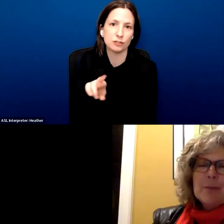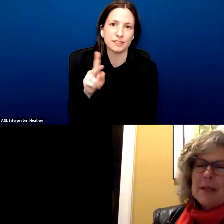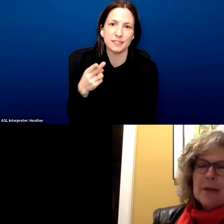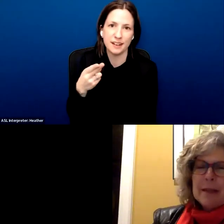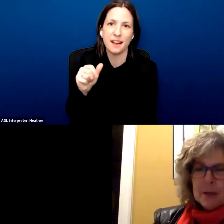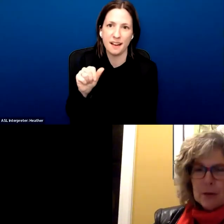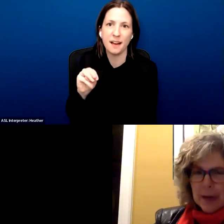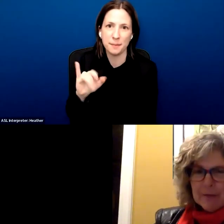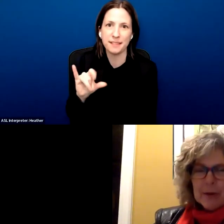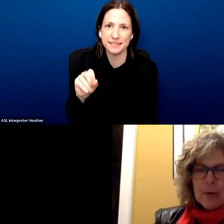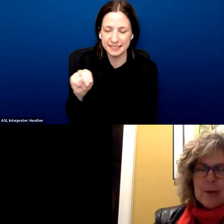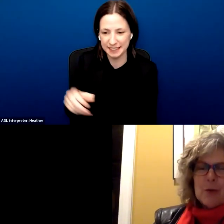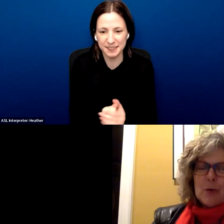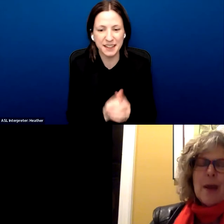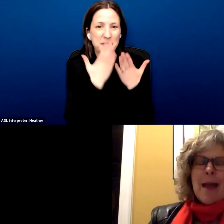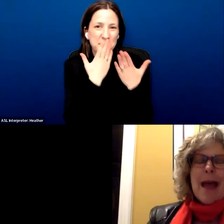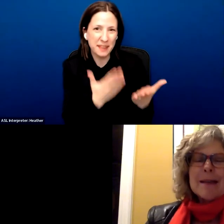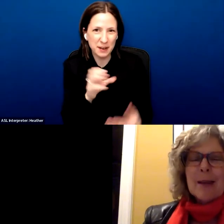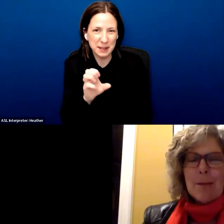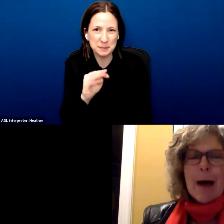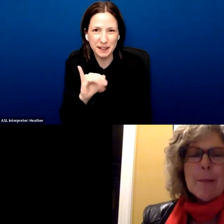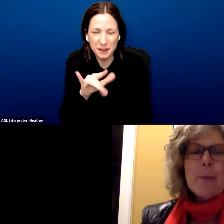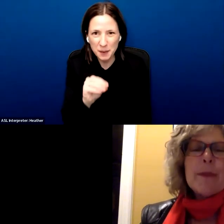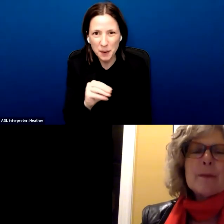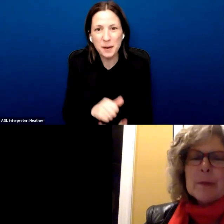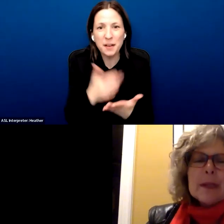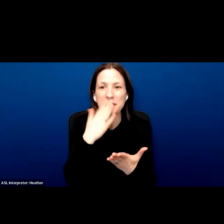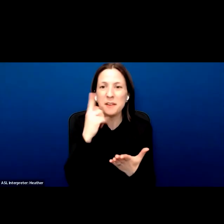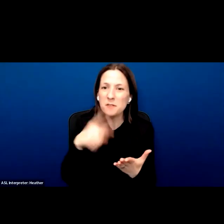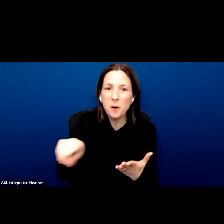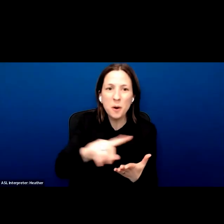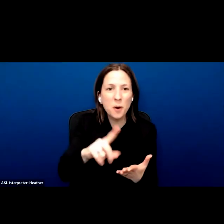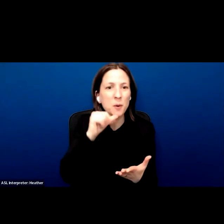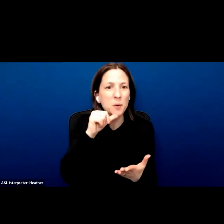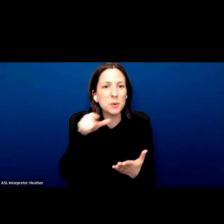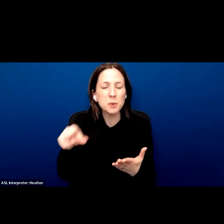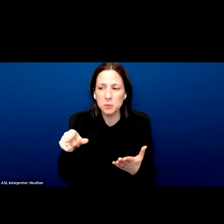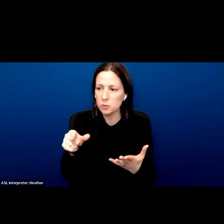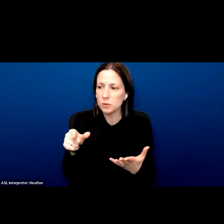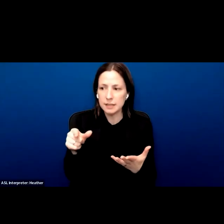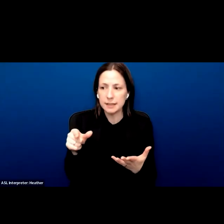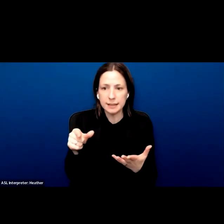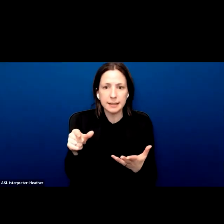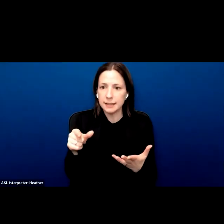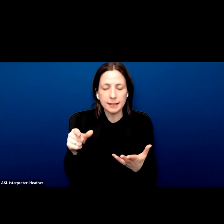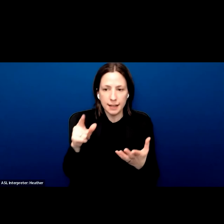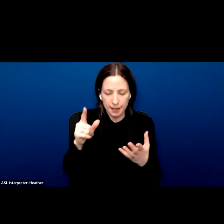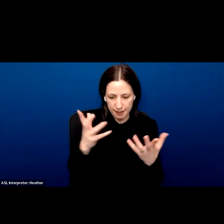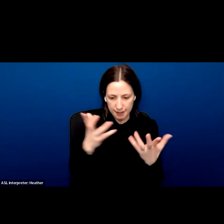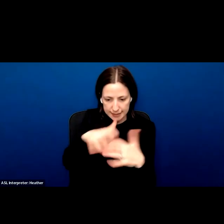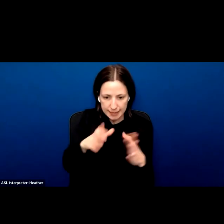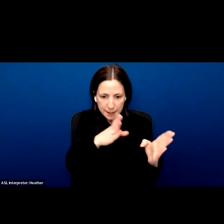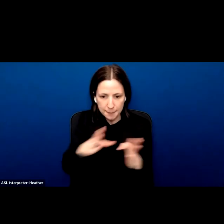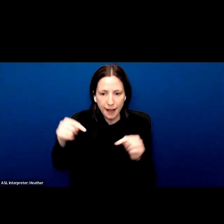much, Emilio, and thank you to everyone who has come up with this really, really important evening and is making it